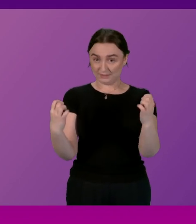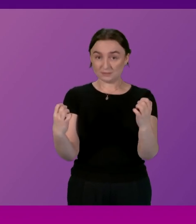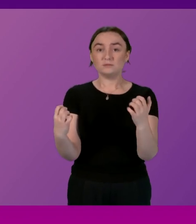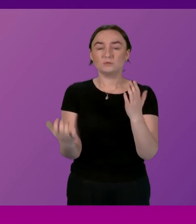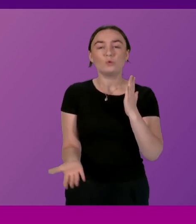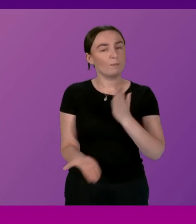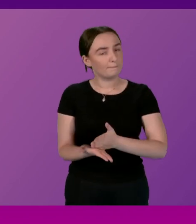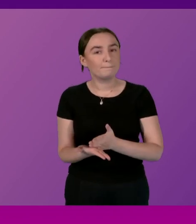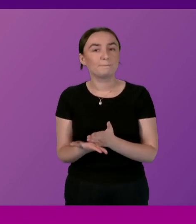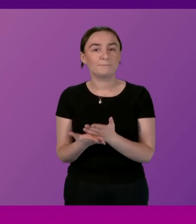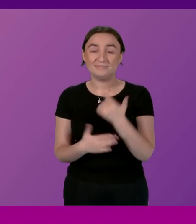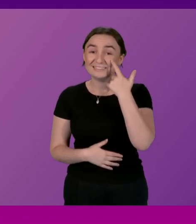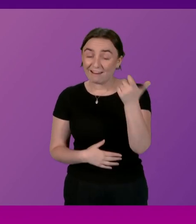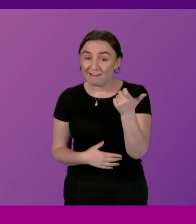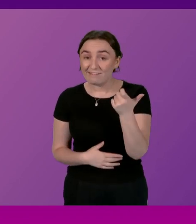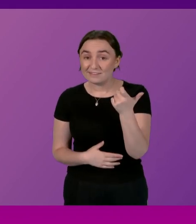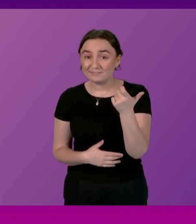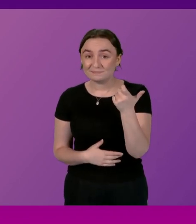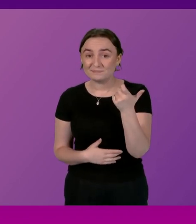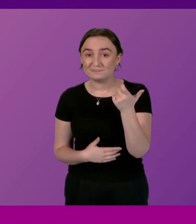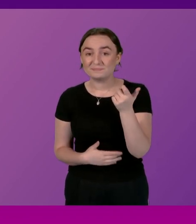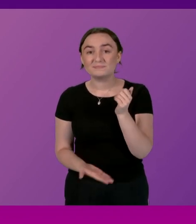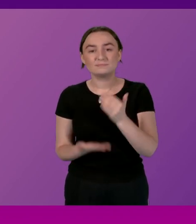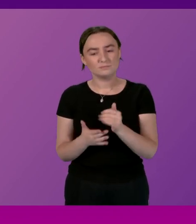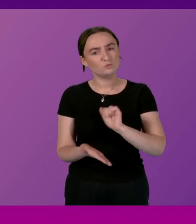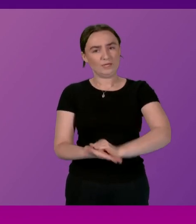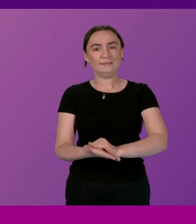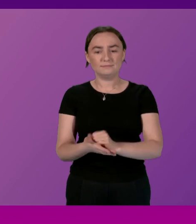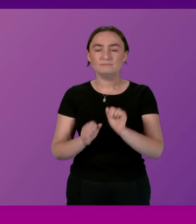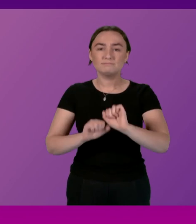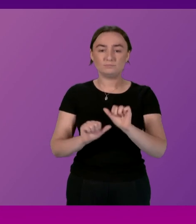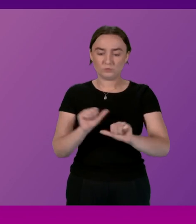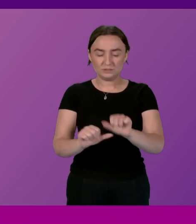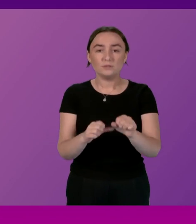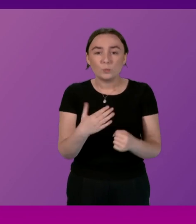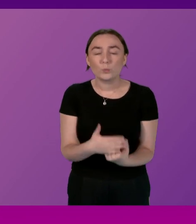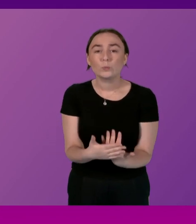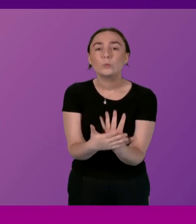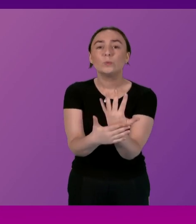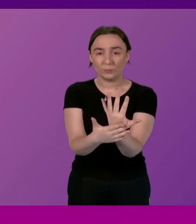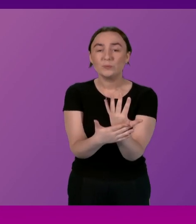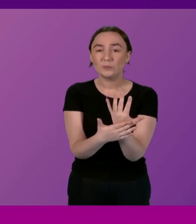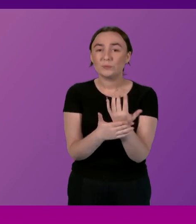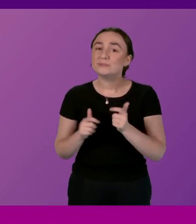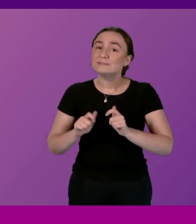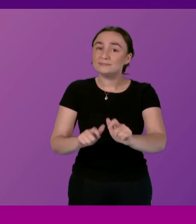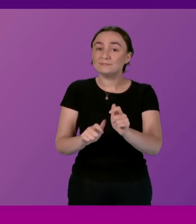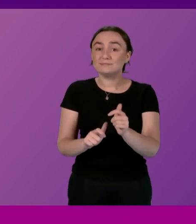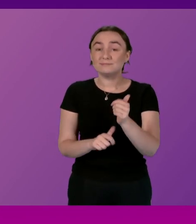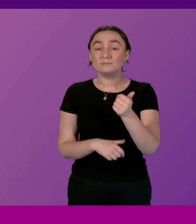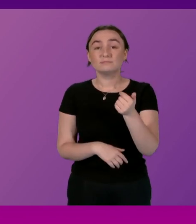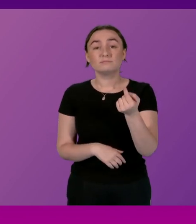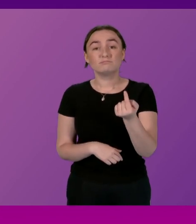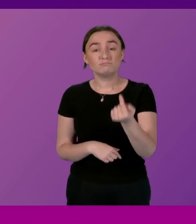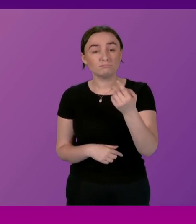of course still a very young parliament, and it's right that its procedures continue to evolve, and in fact, just after the back of